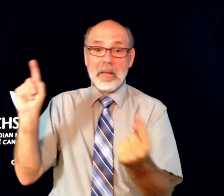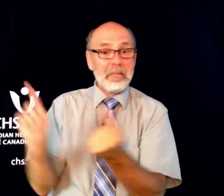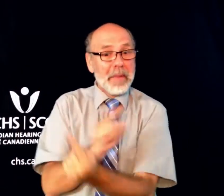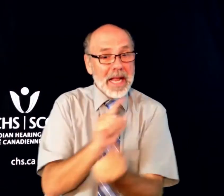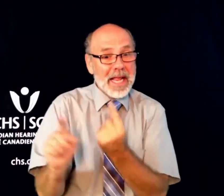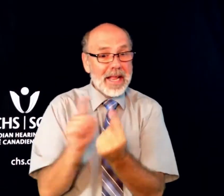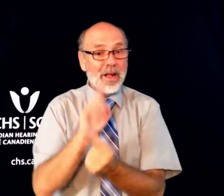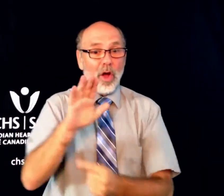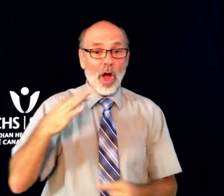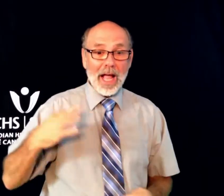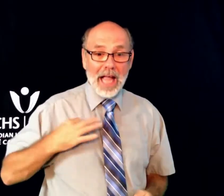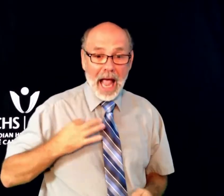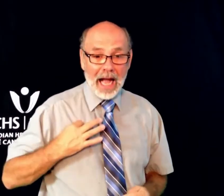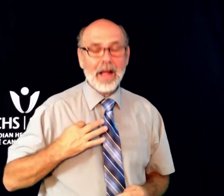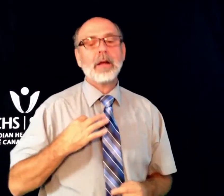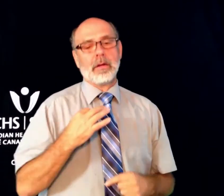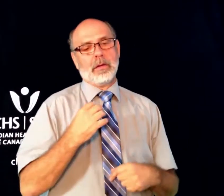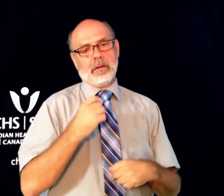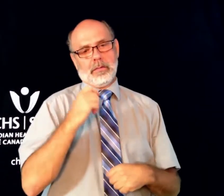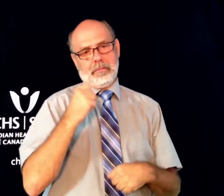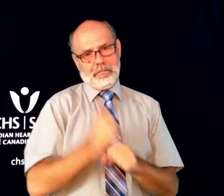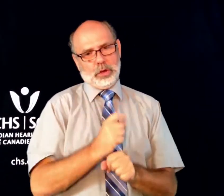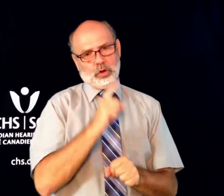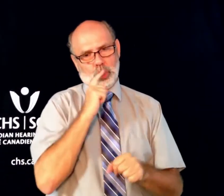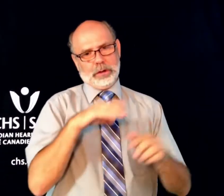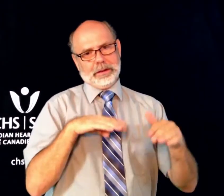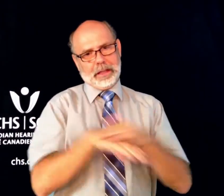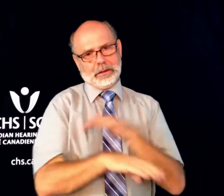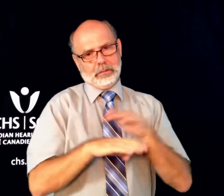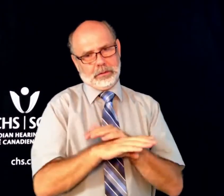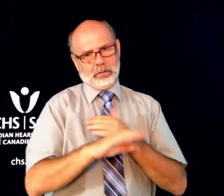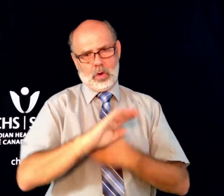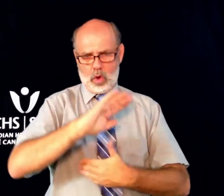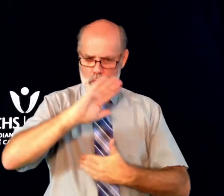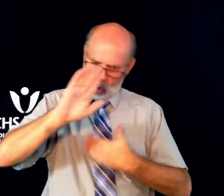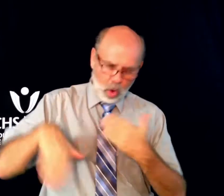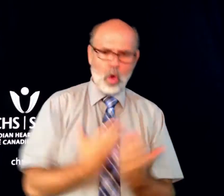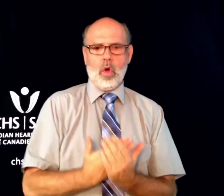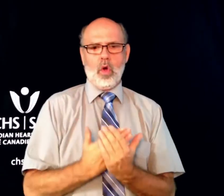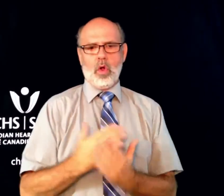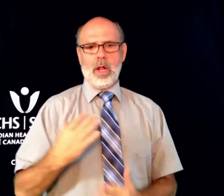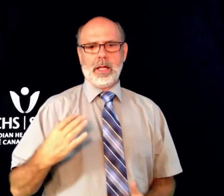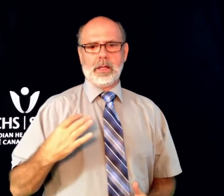meetings, and candidates are accessible for all citizens.